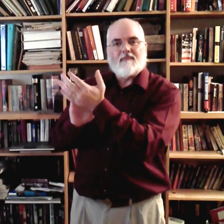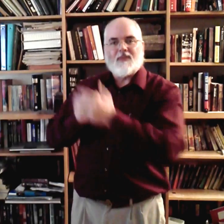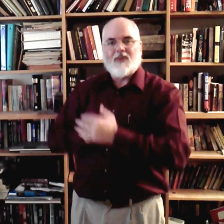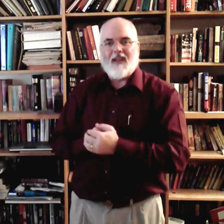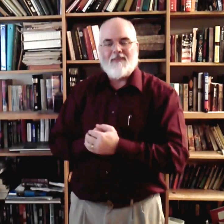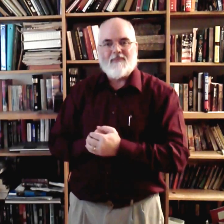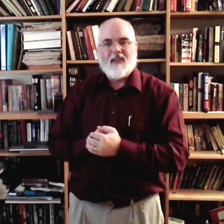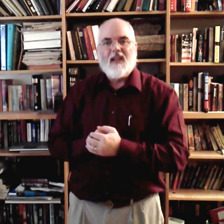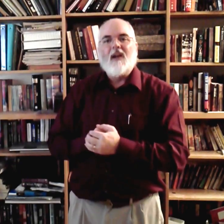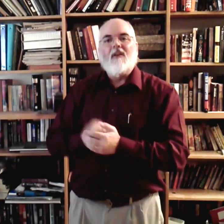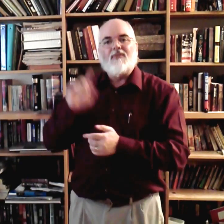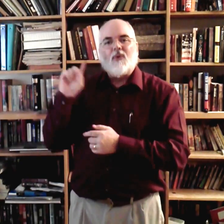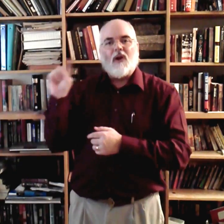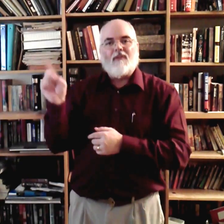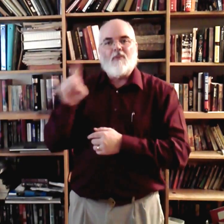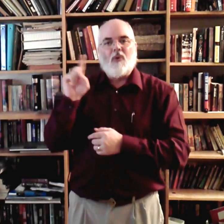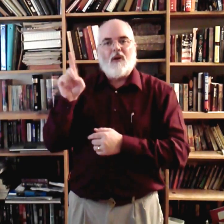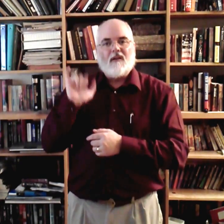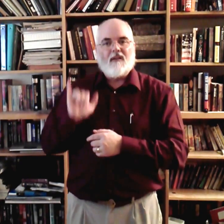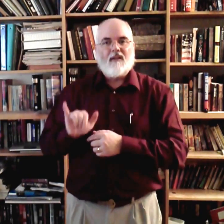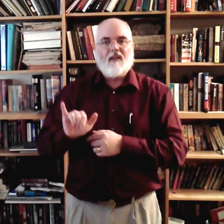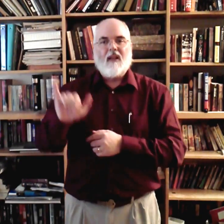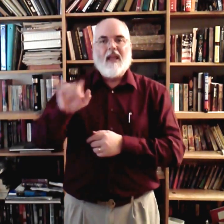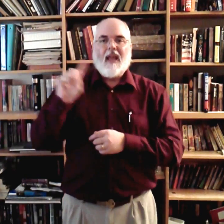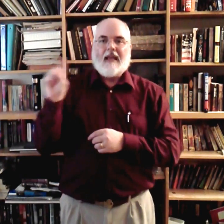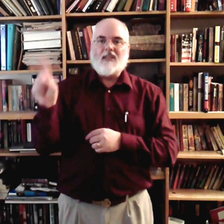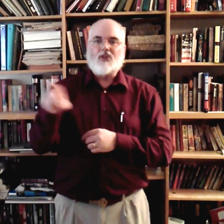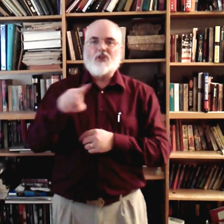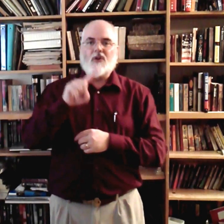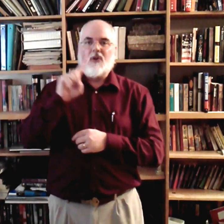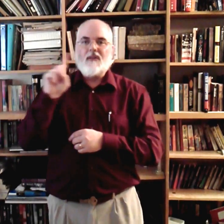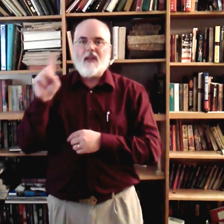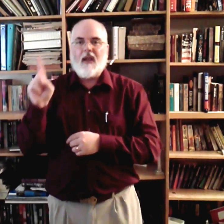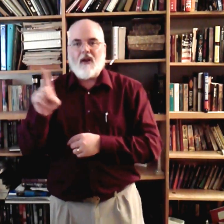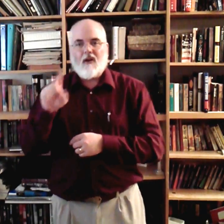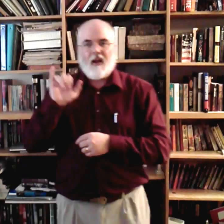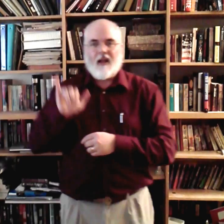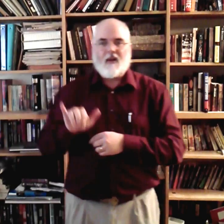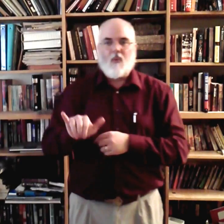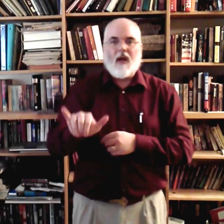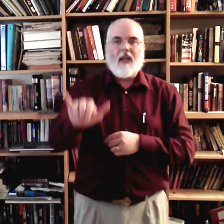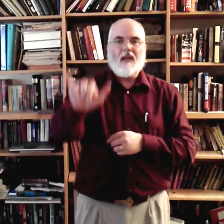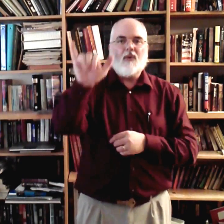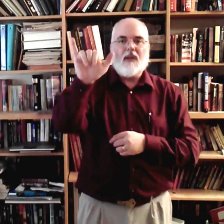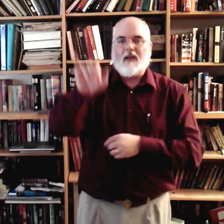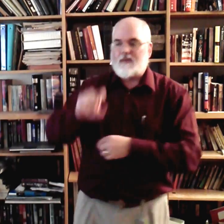Okay? Forevermore. It's a circle in the air and then a Y hand going out.